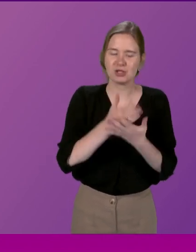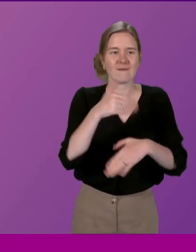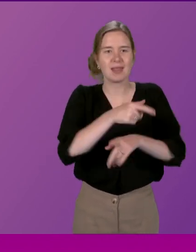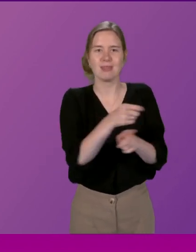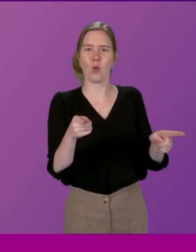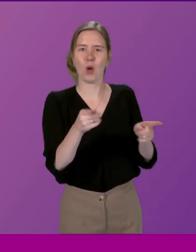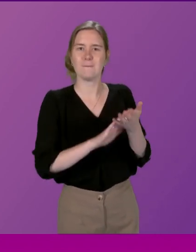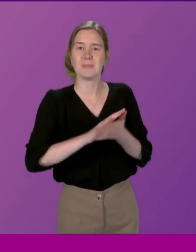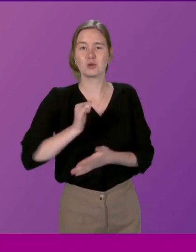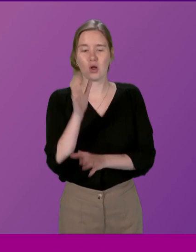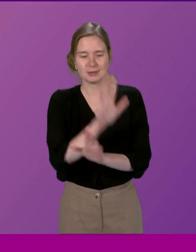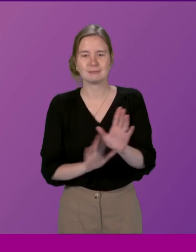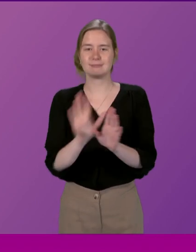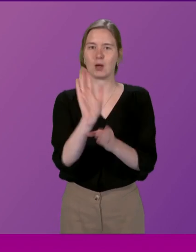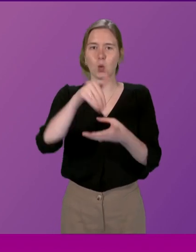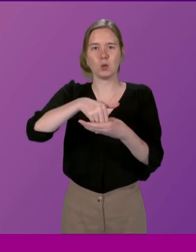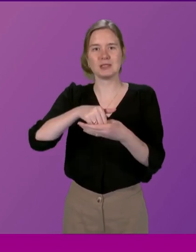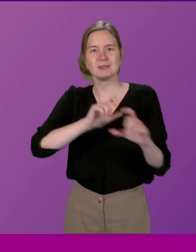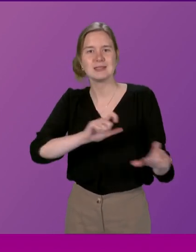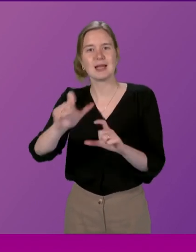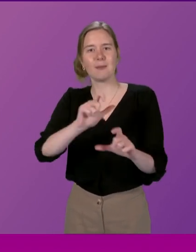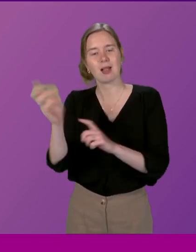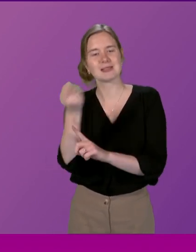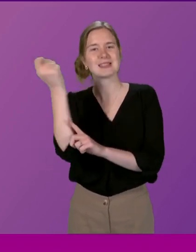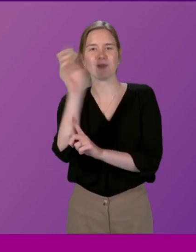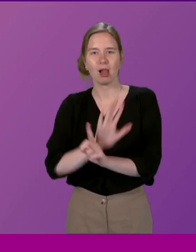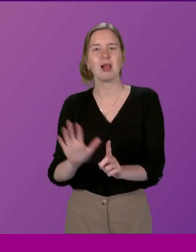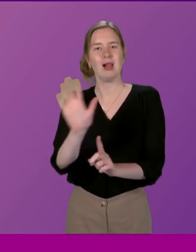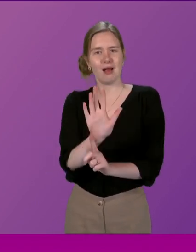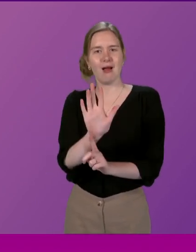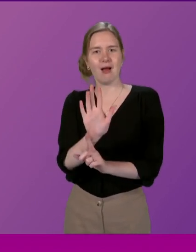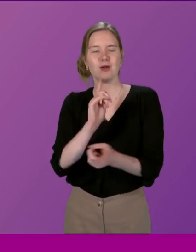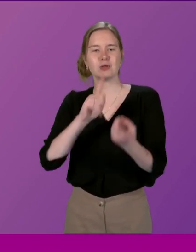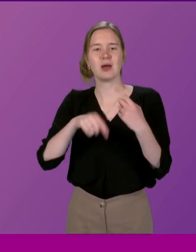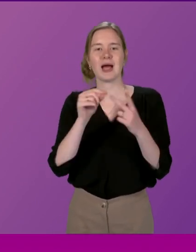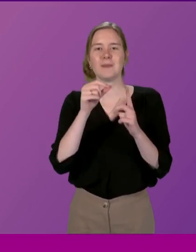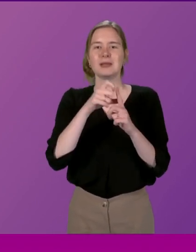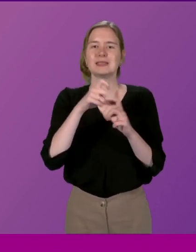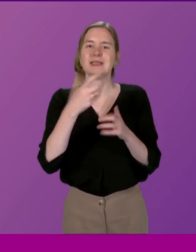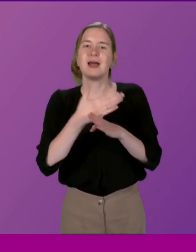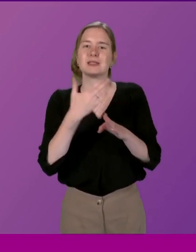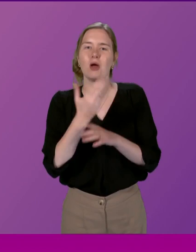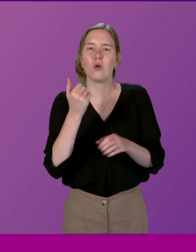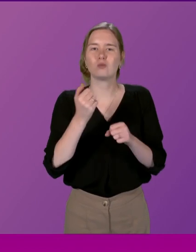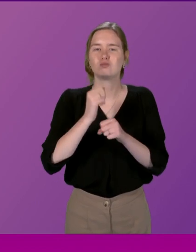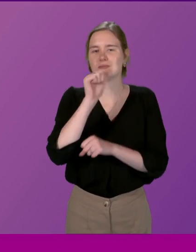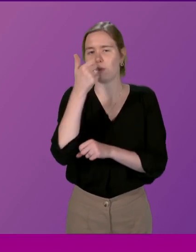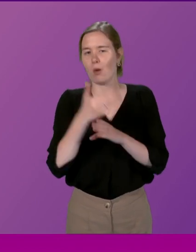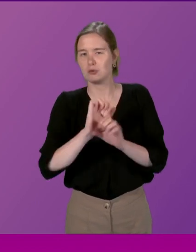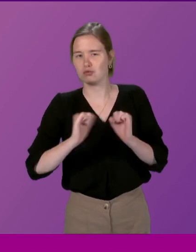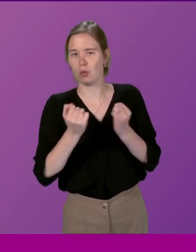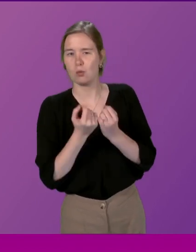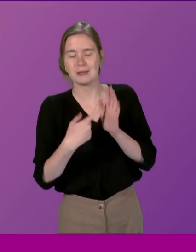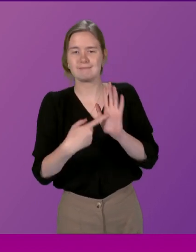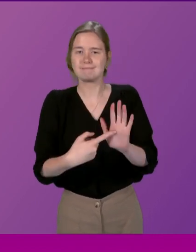Scotland a more inclusive, sustainable and successful place. In our response to the IPDD Expert Working Group report, we outlined our